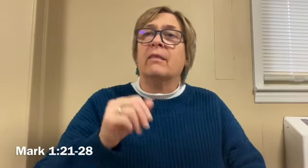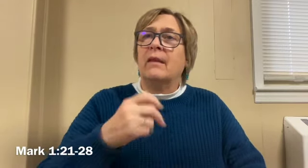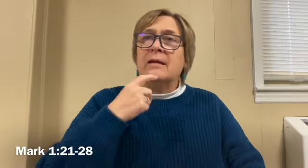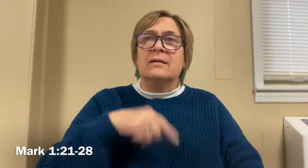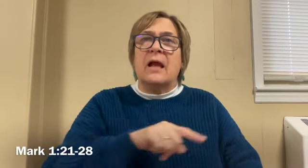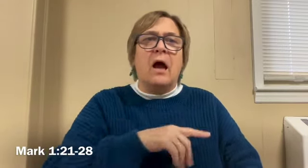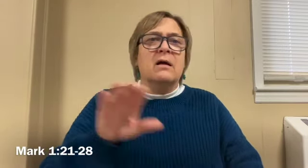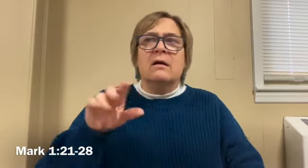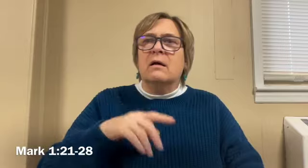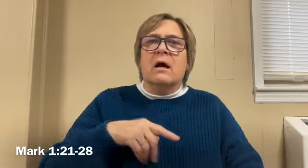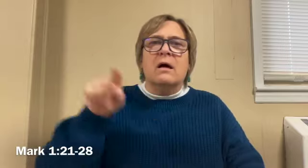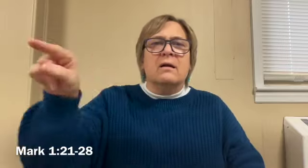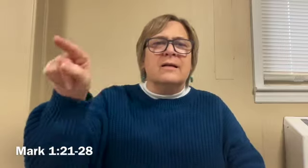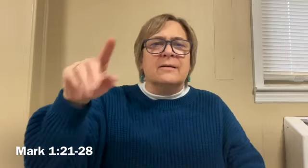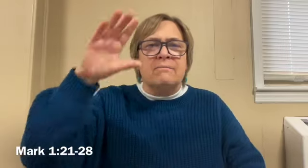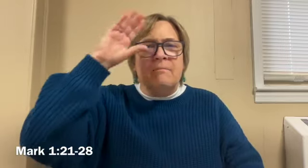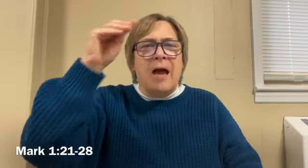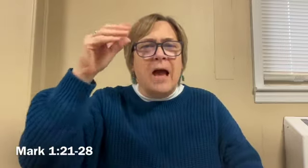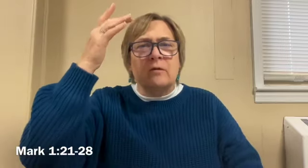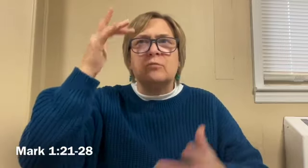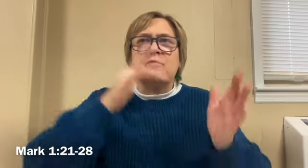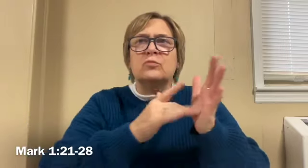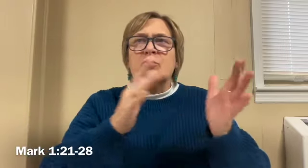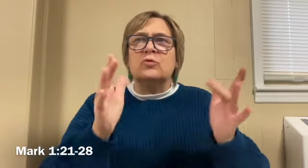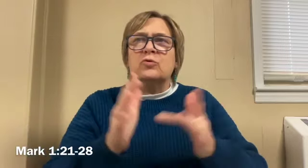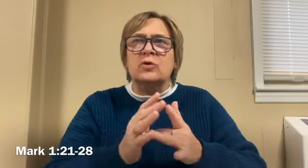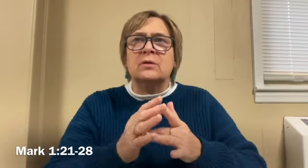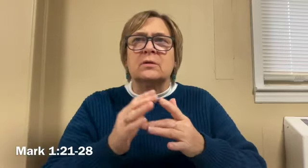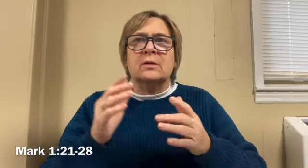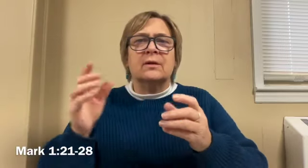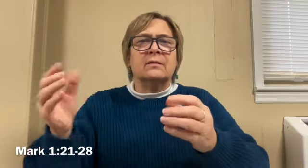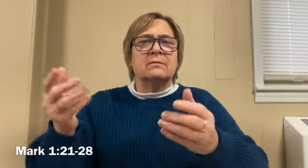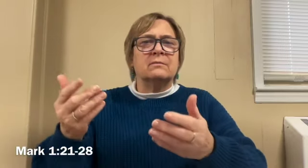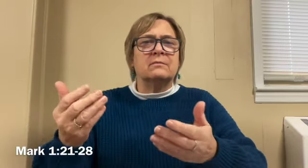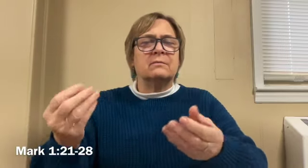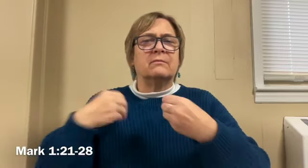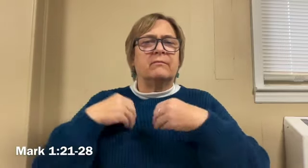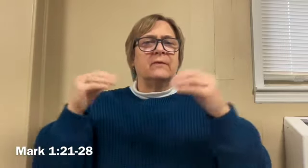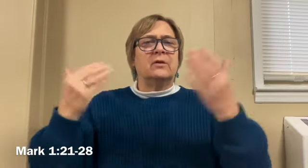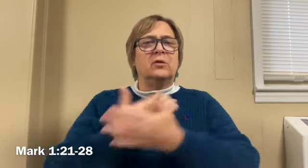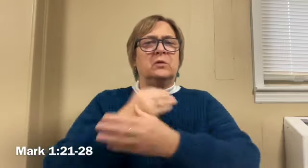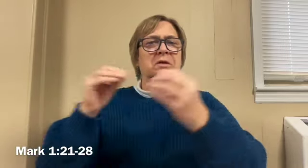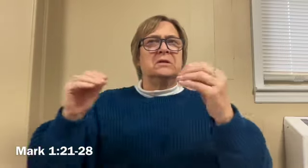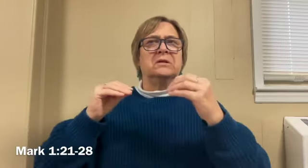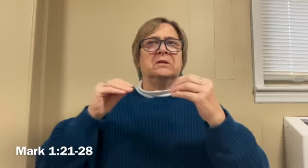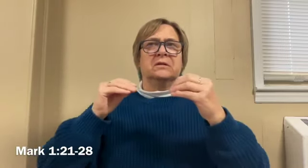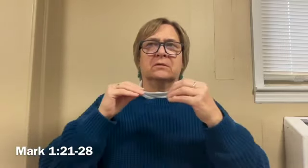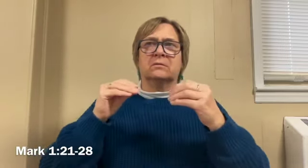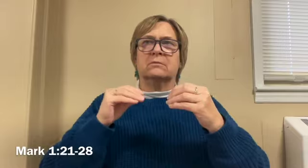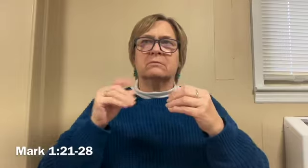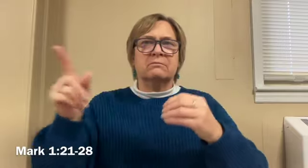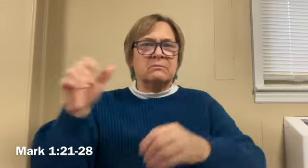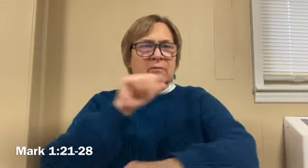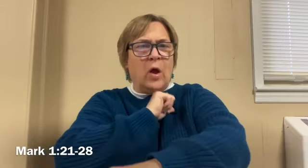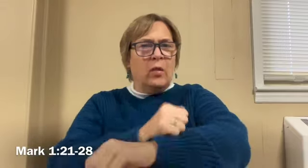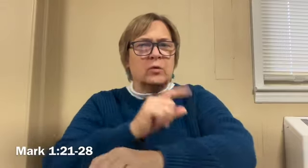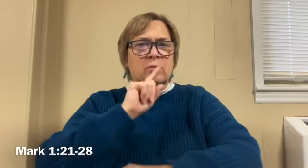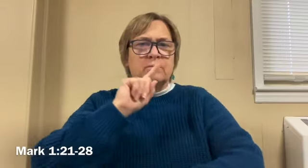a new teaching with authority he commands even unclean